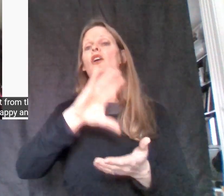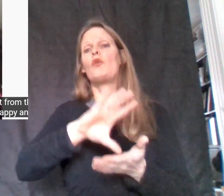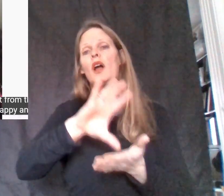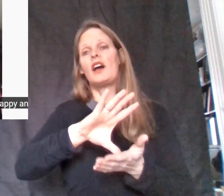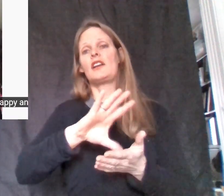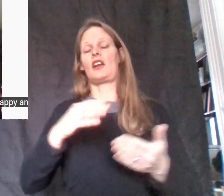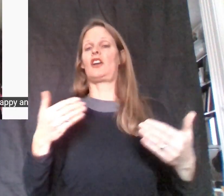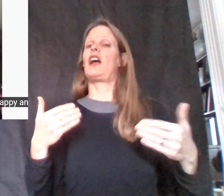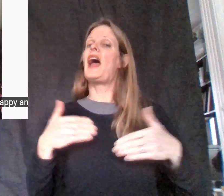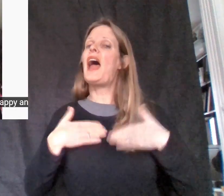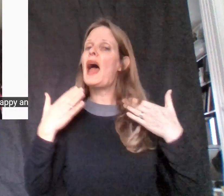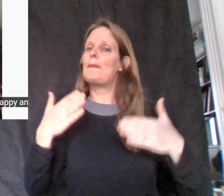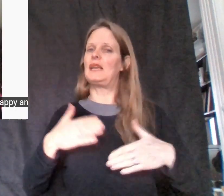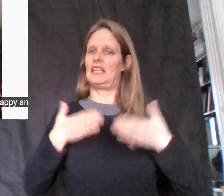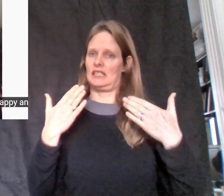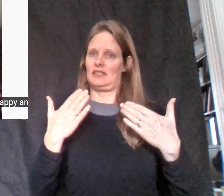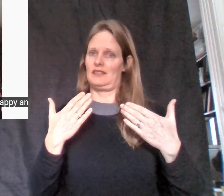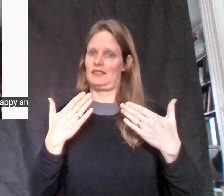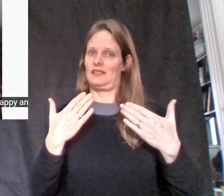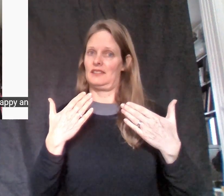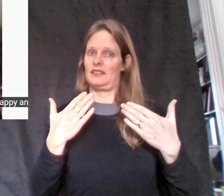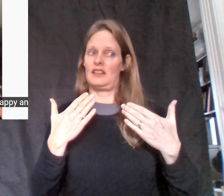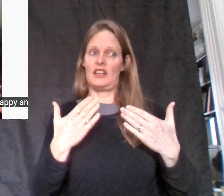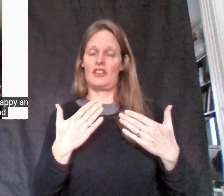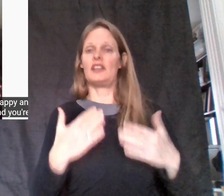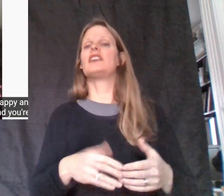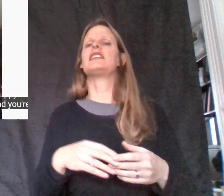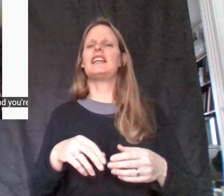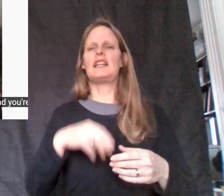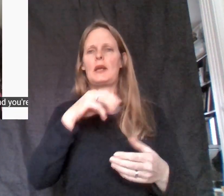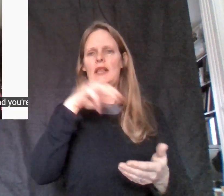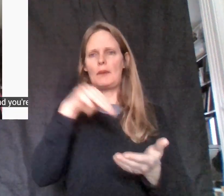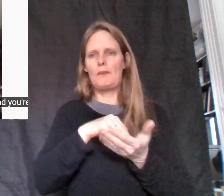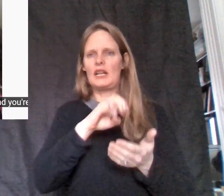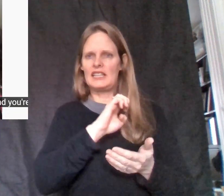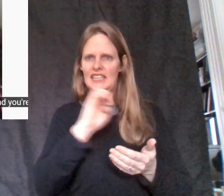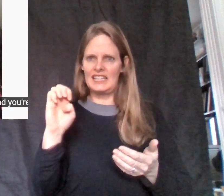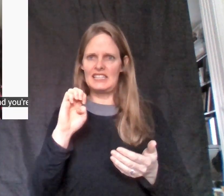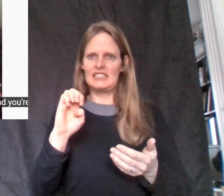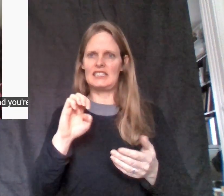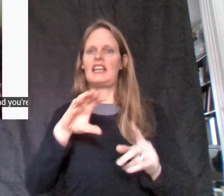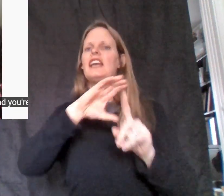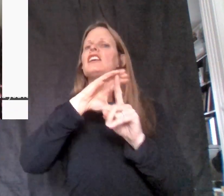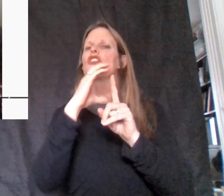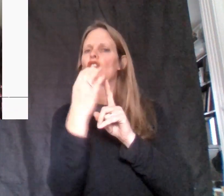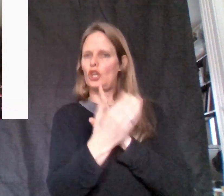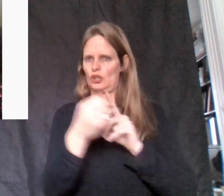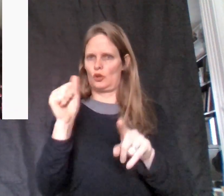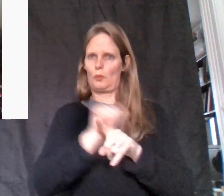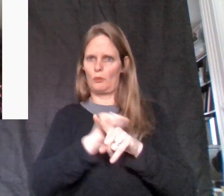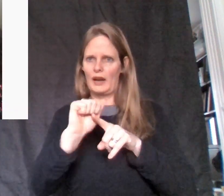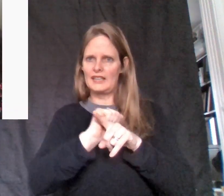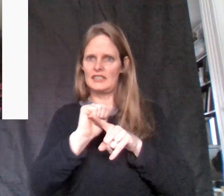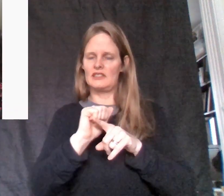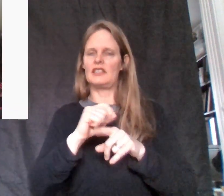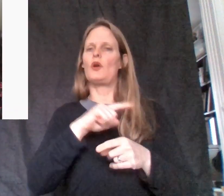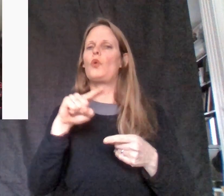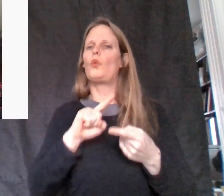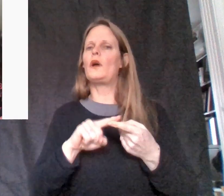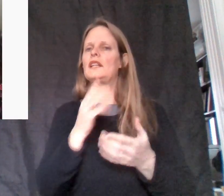And they are giving out, you know, in the Middle East, it's cultural practice to, when something